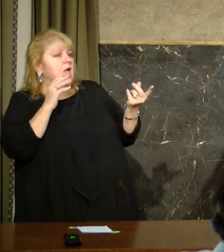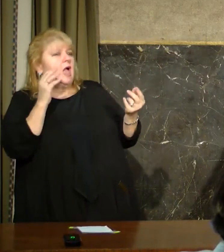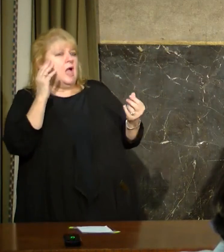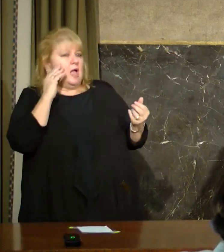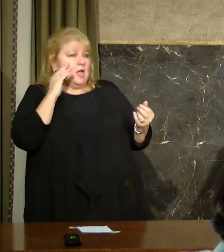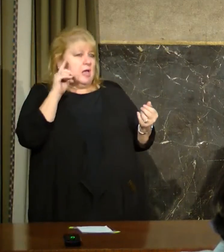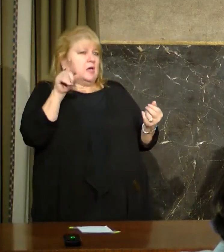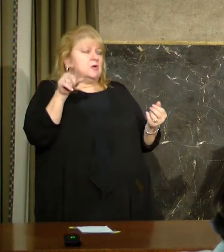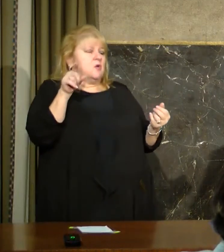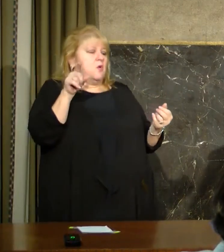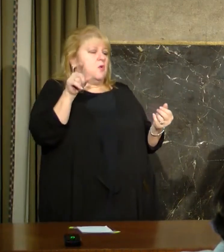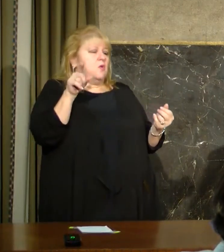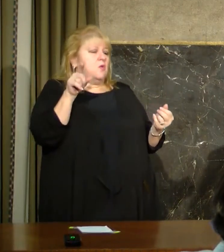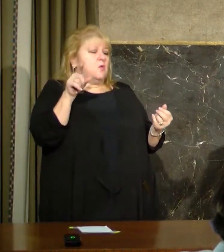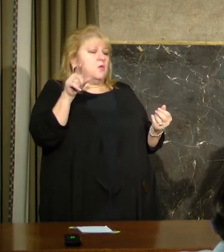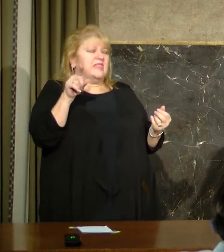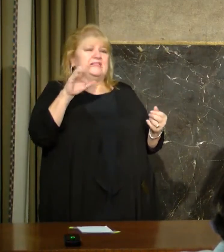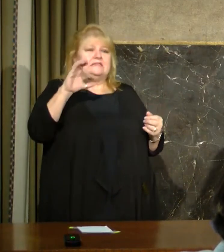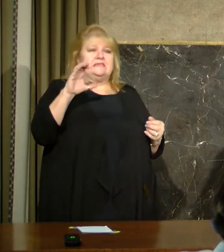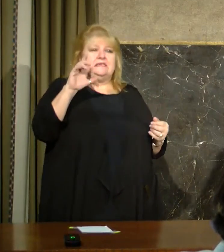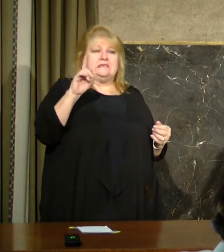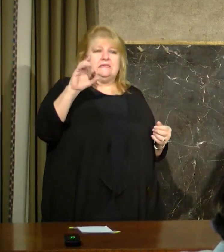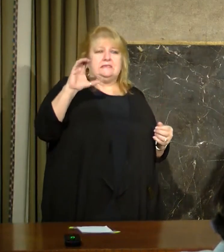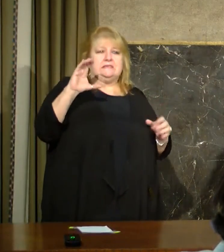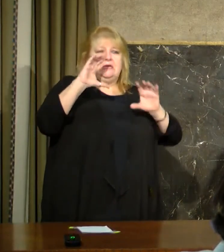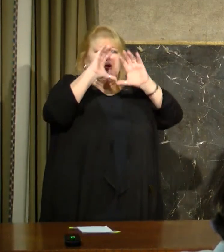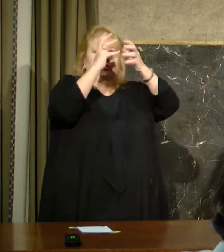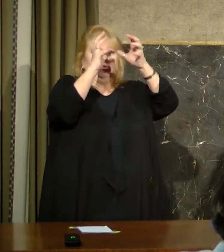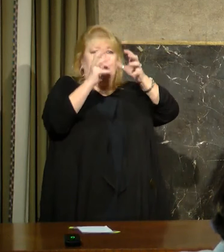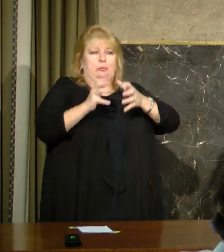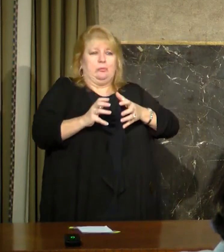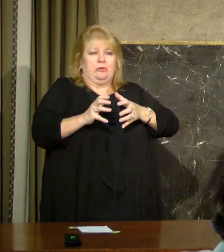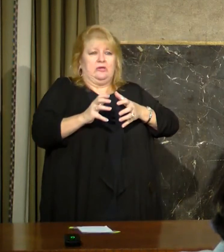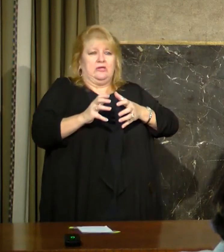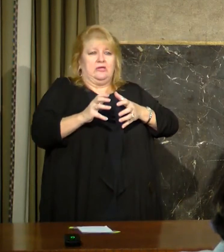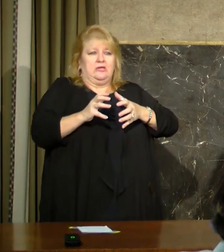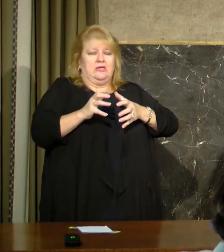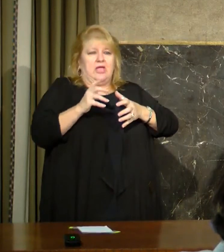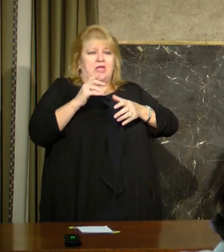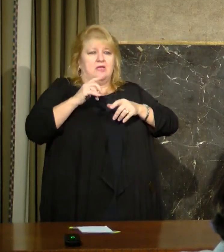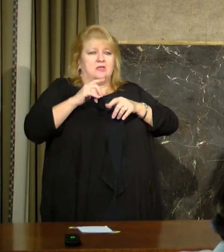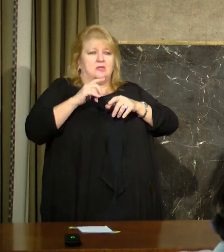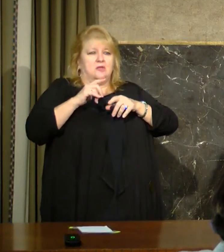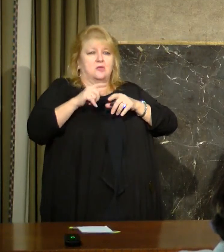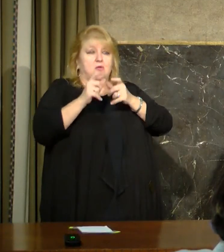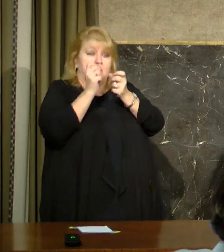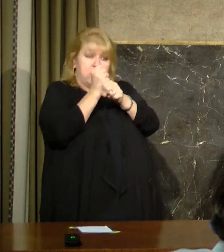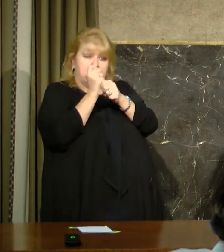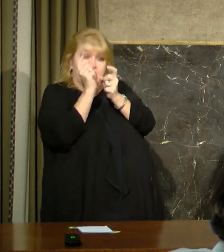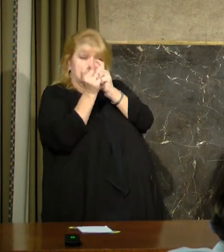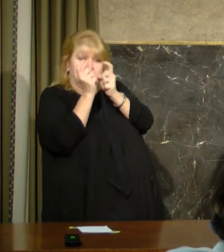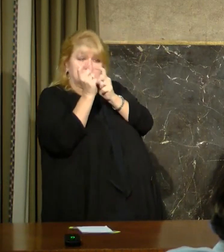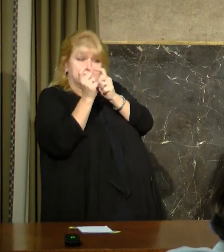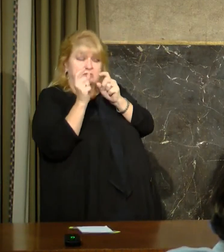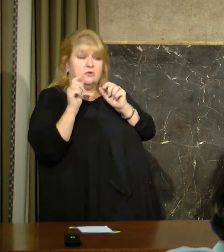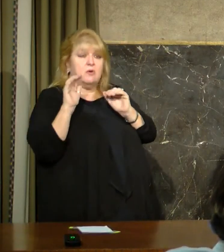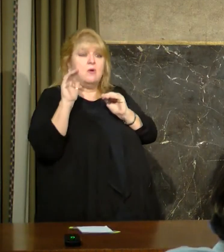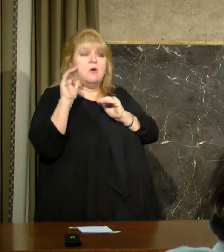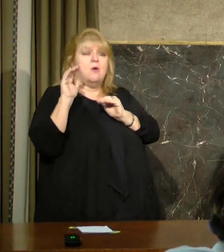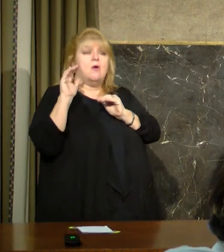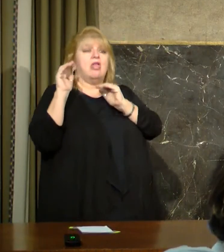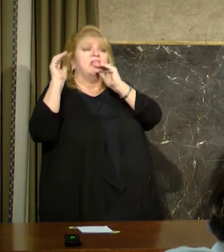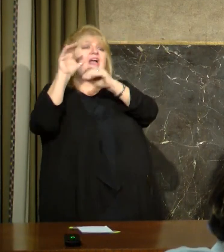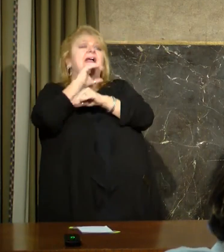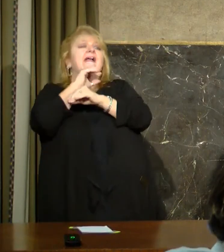the CDC groups that I can't remember the activists on. So can you be – you're making adjustments, right? Like, you're lowering age to